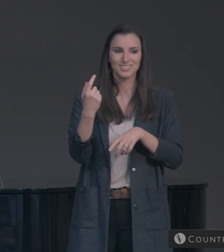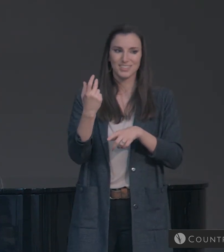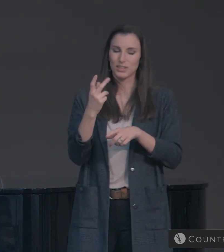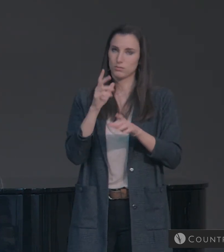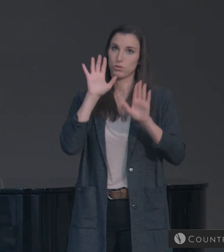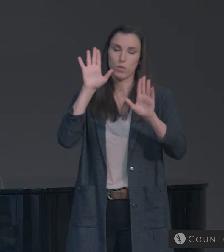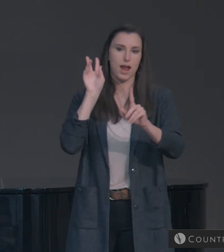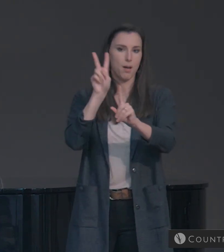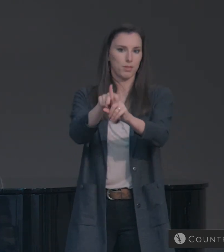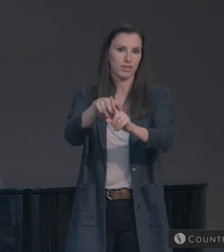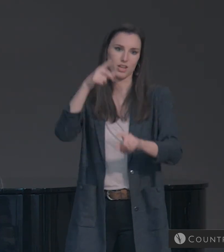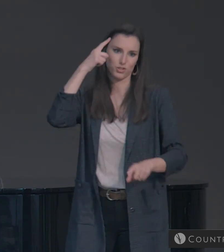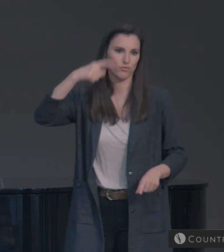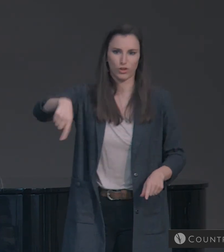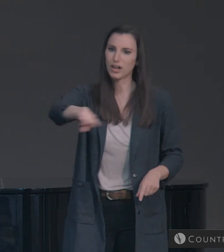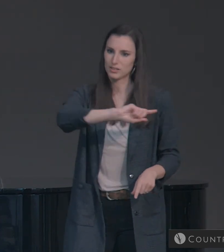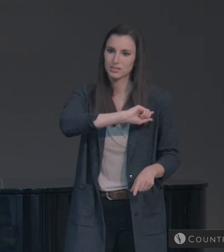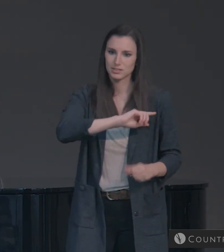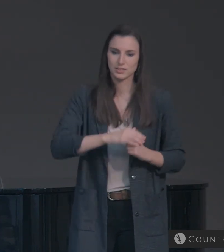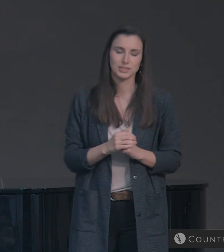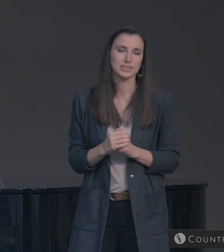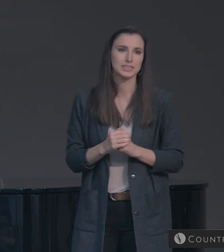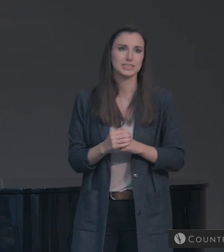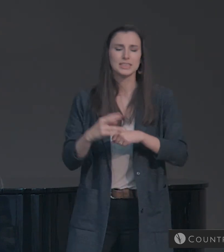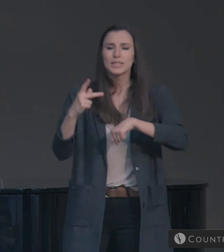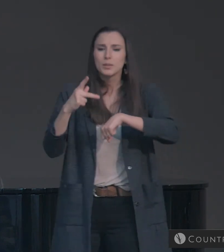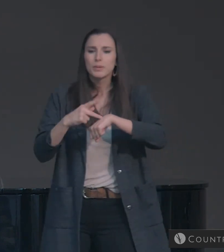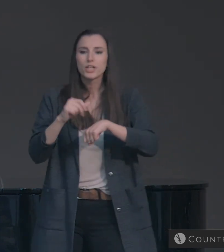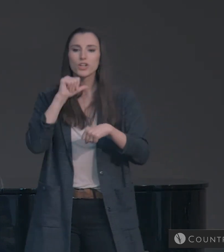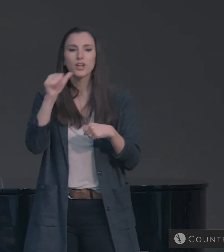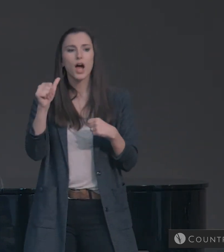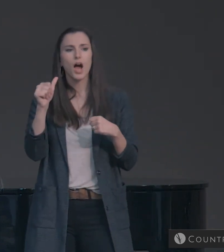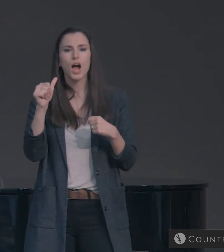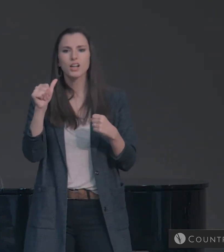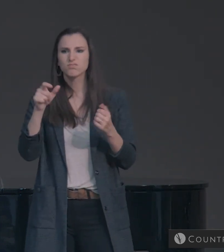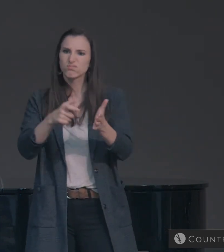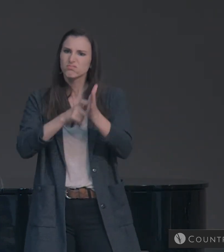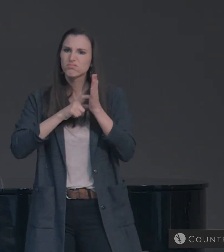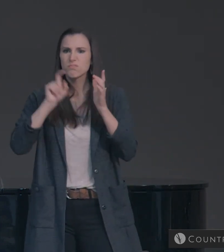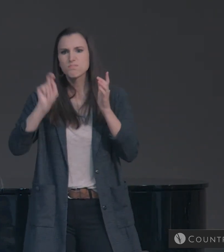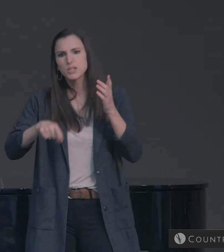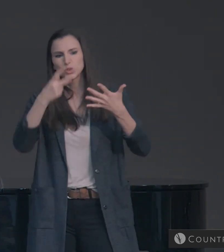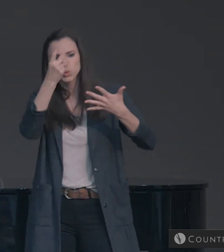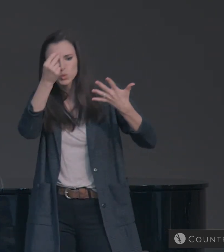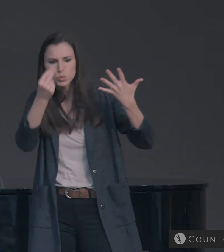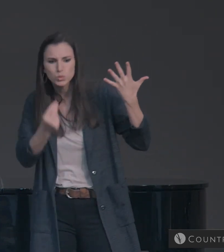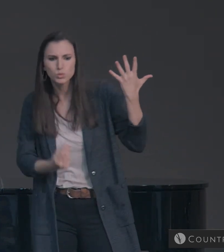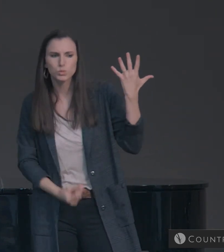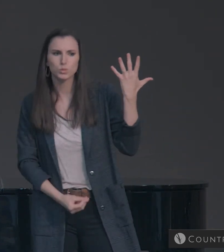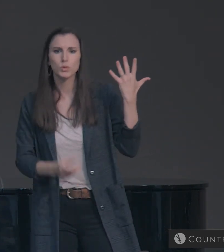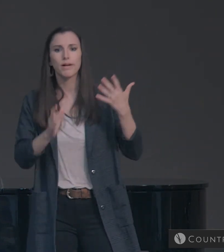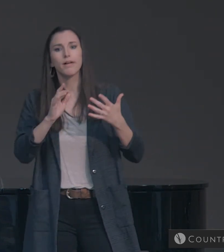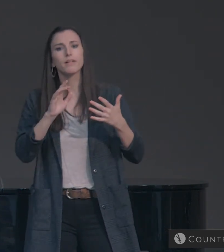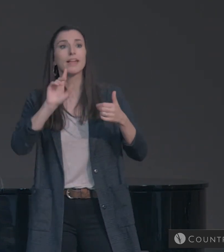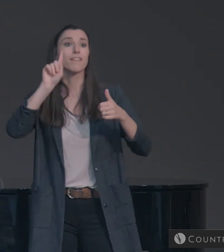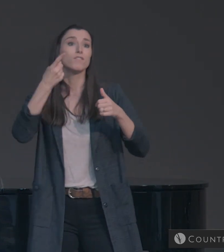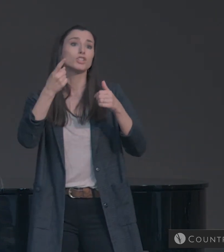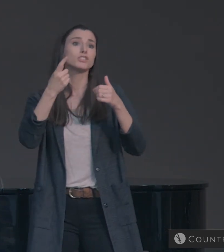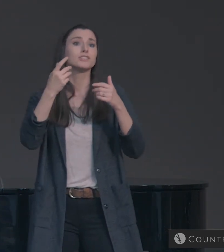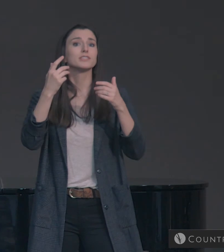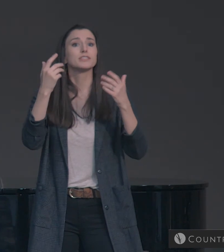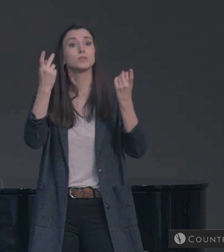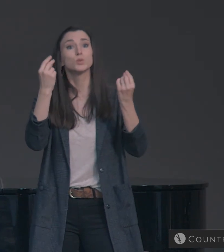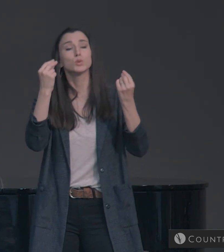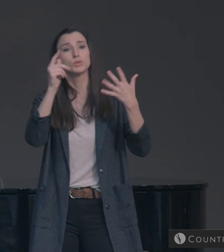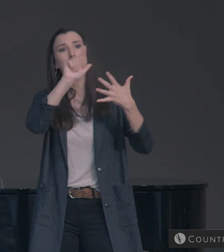for us. Peter doesn't give us a list of imperatives. Like step one, do this. Step two,